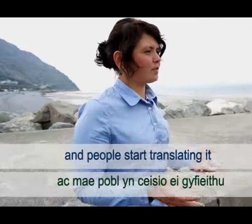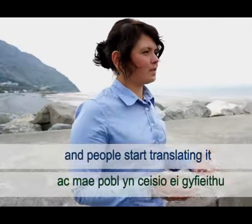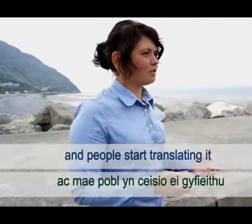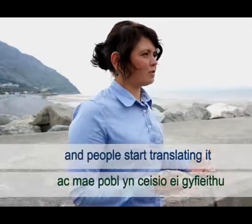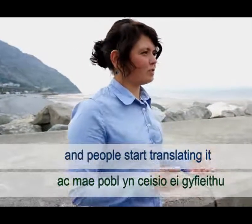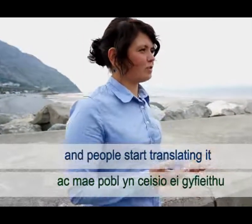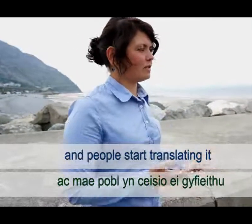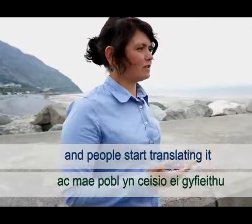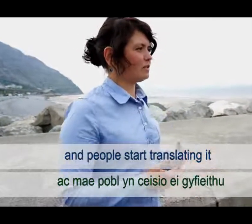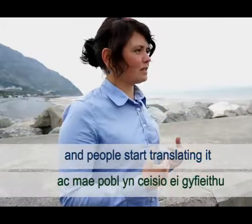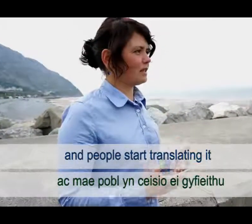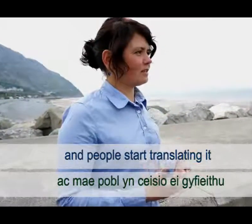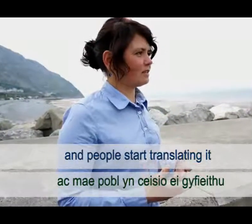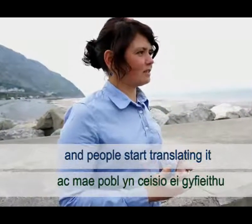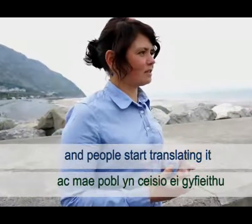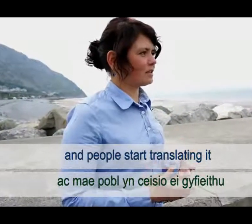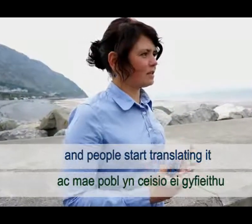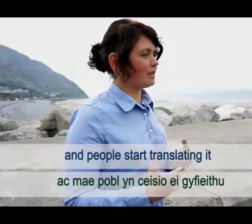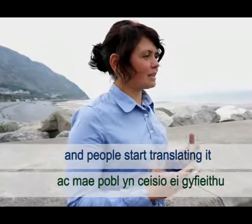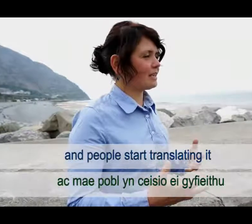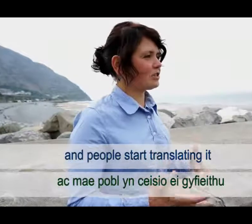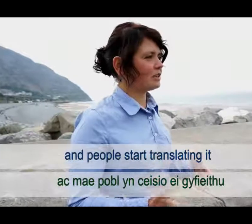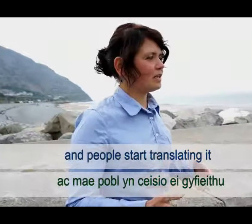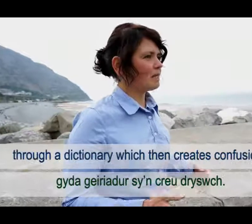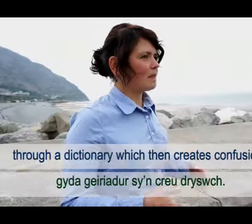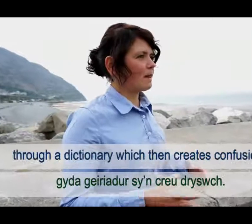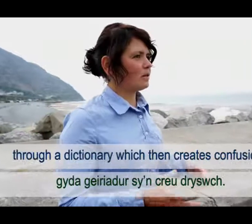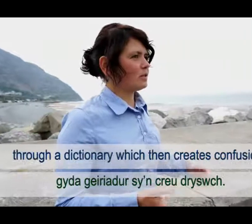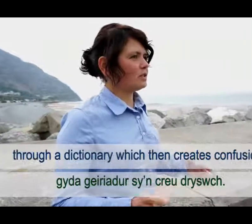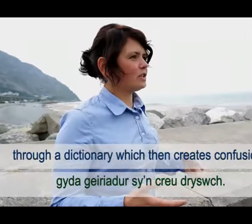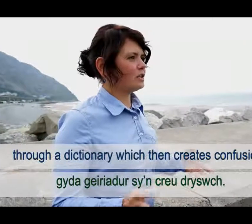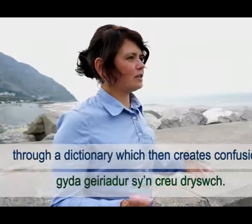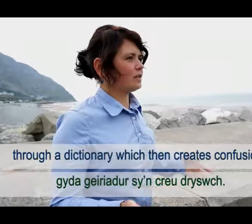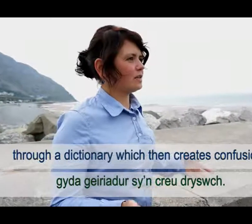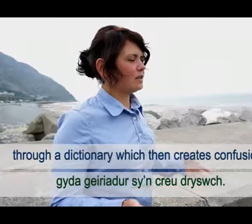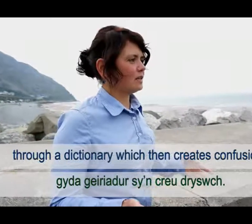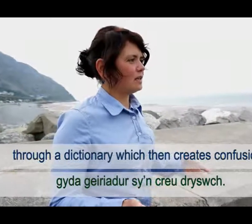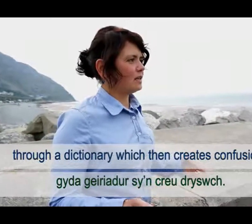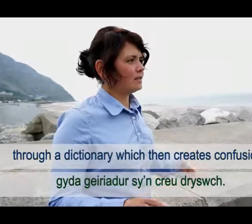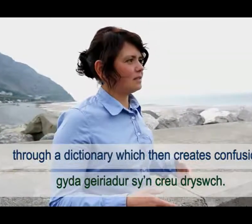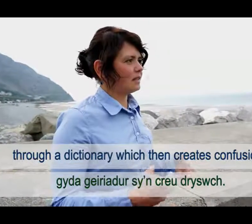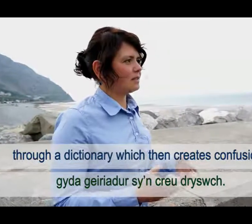start to do translation with dictionary. And that